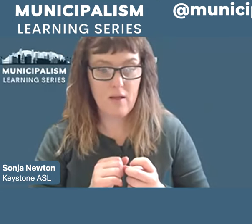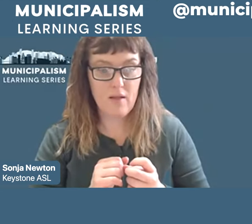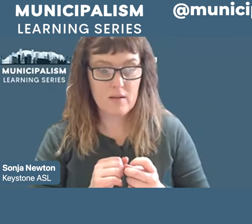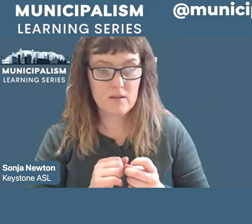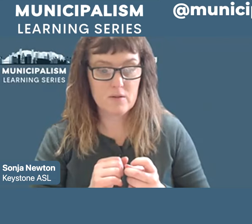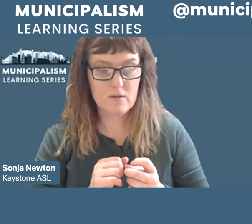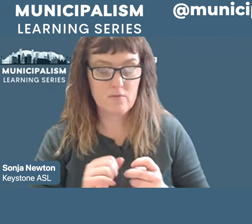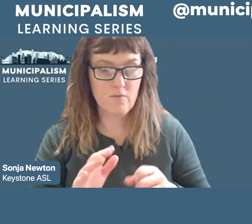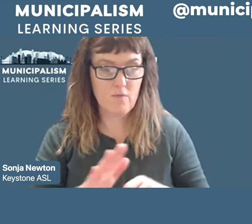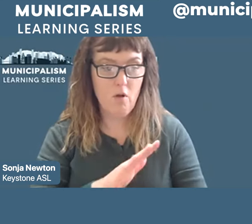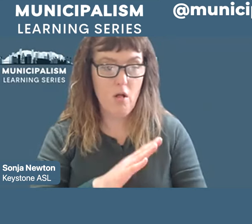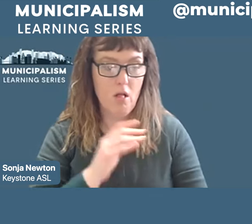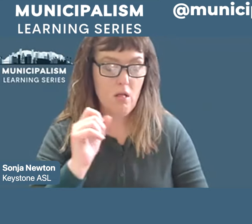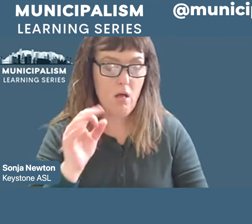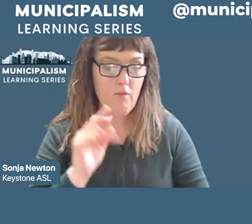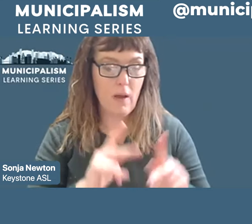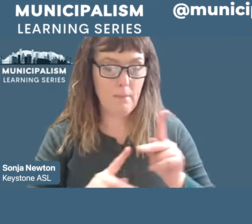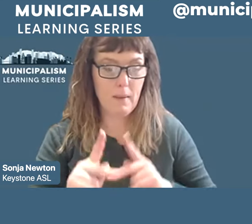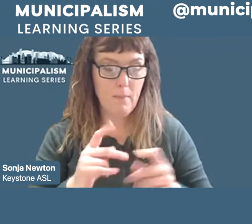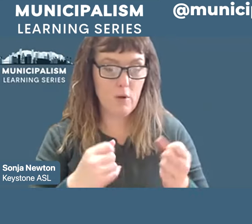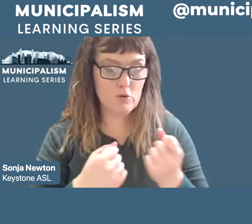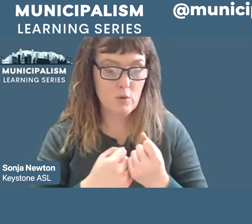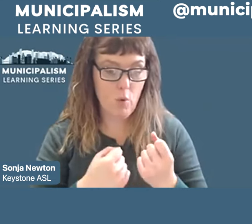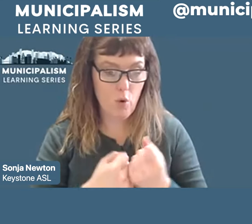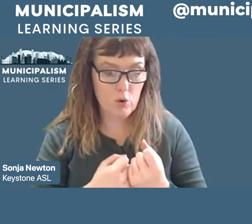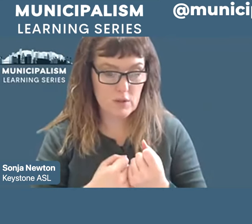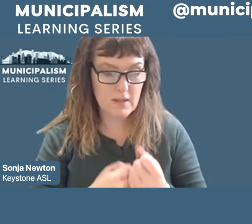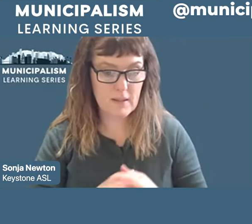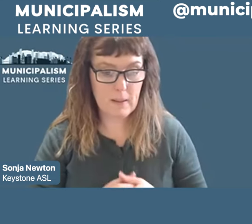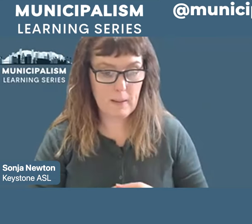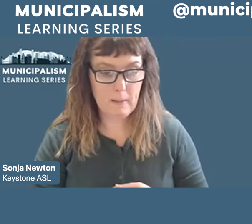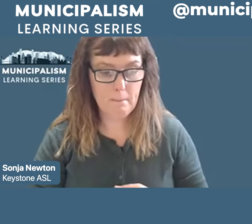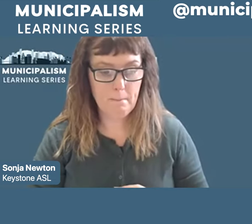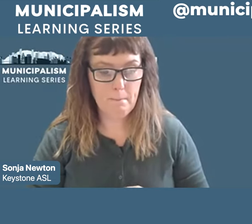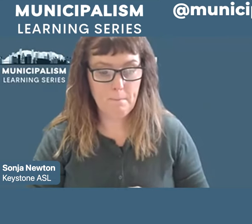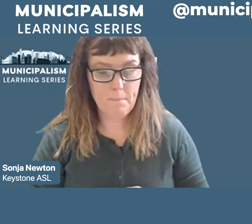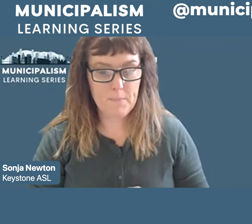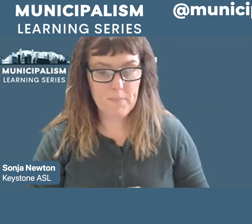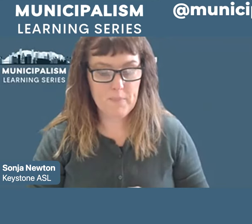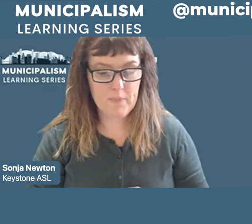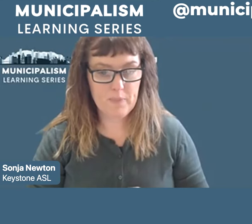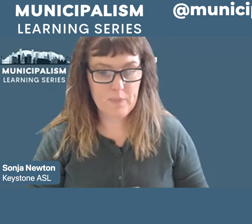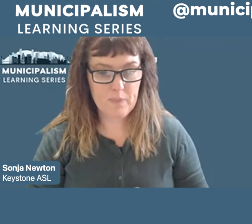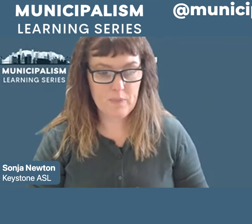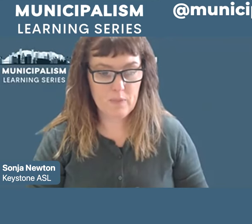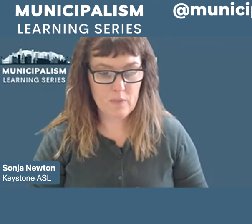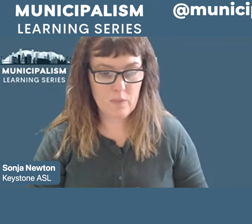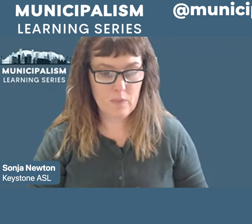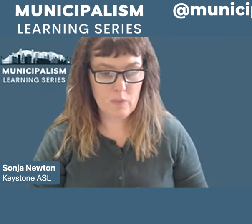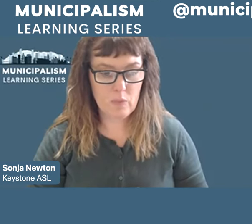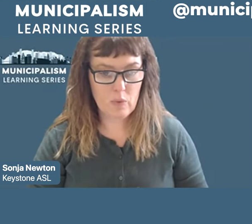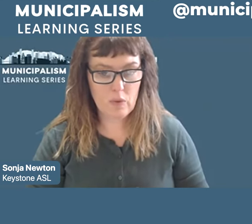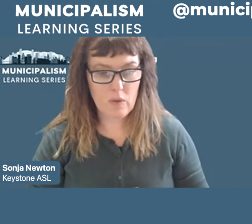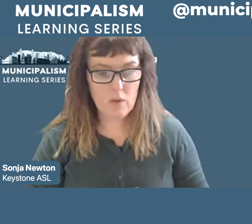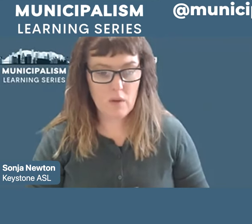supported by Chevron and it was all well known that Chevron